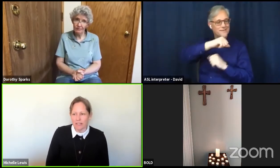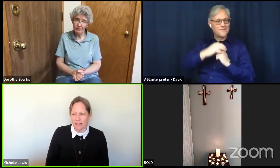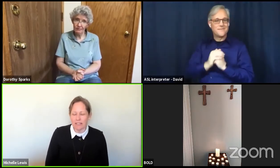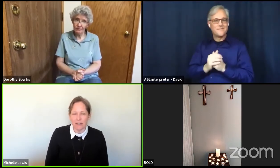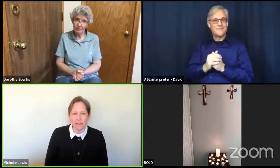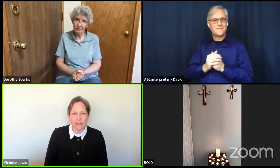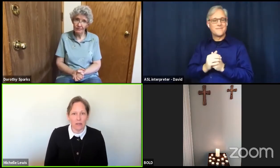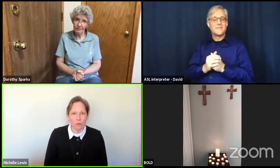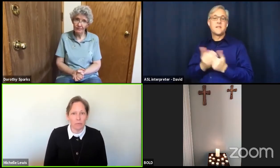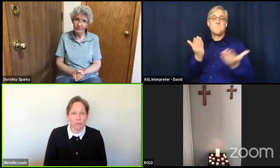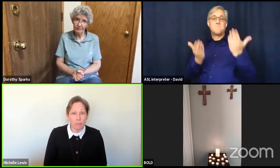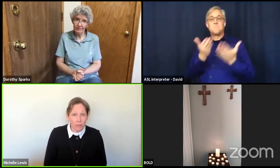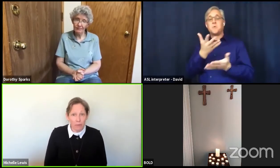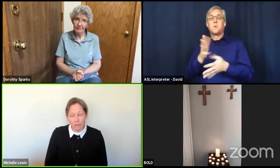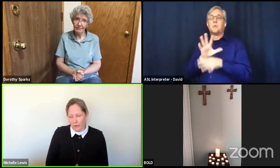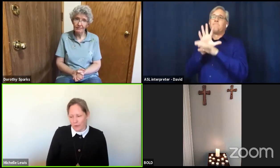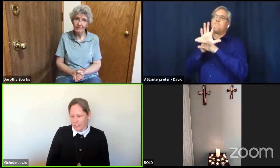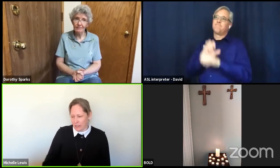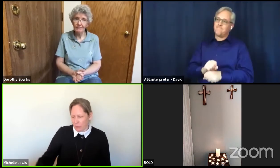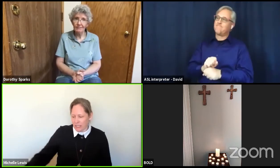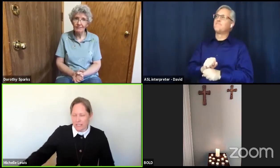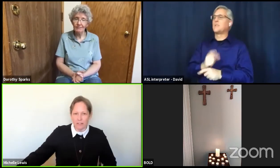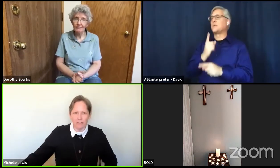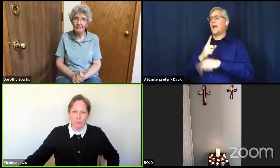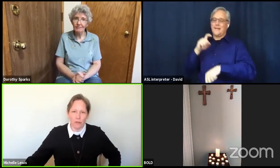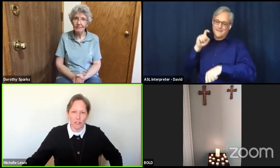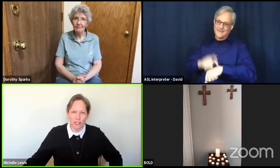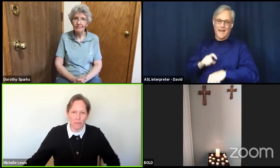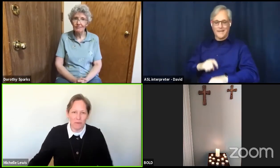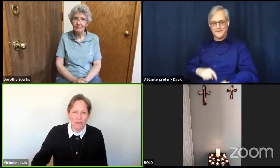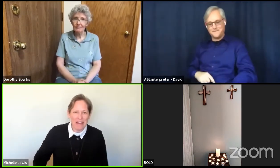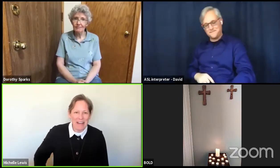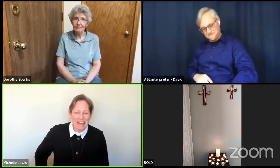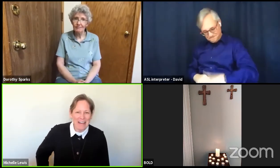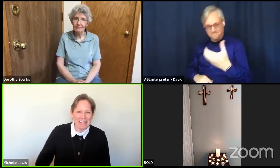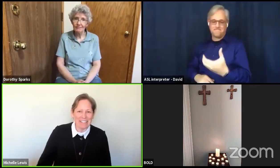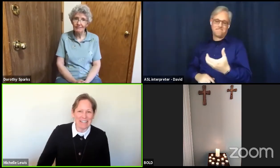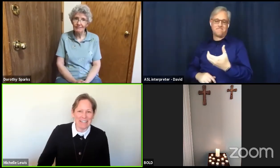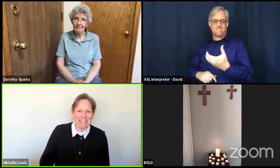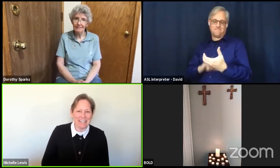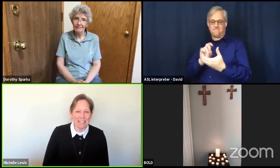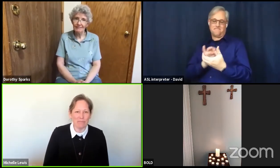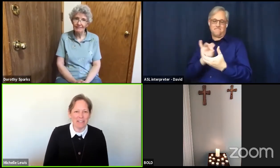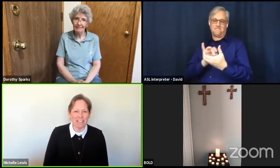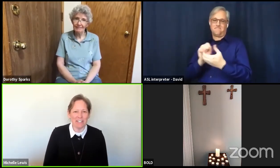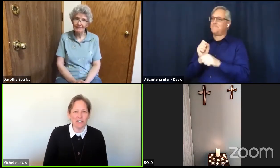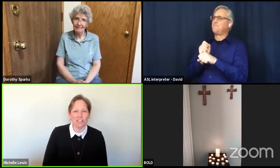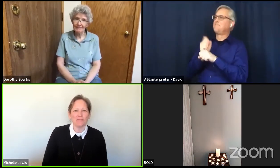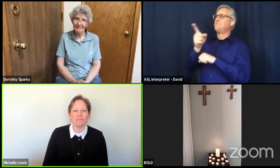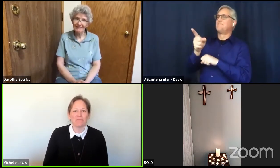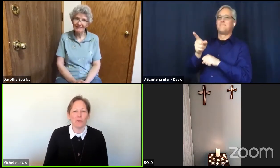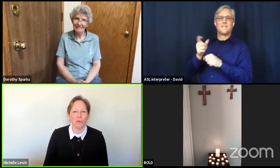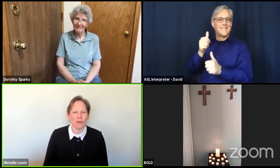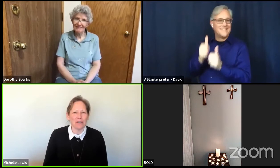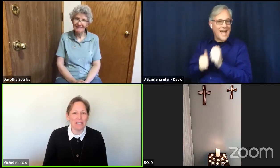idea that we would pick up our phones in the midst of worship and send a text message or an email